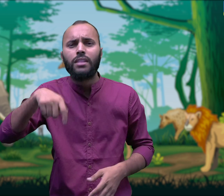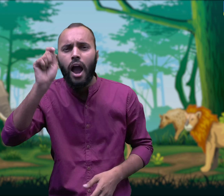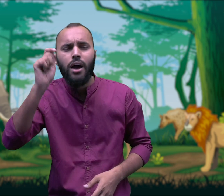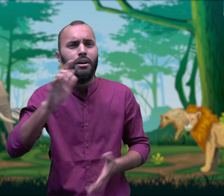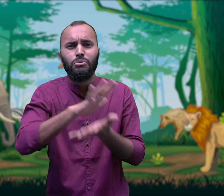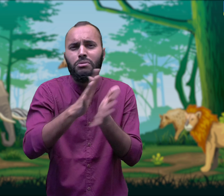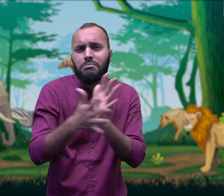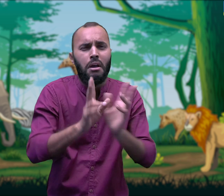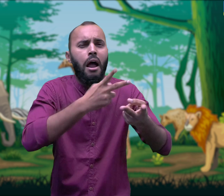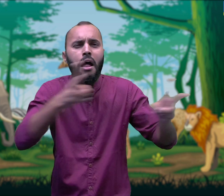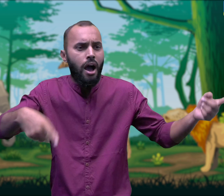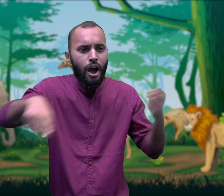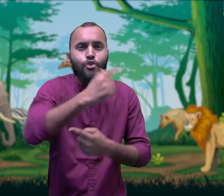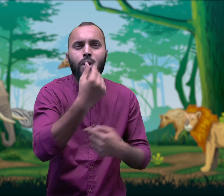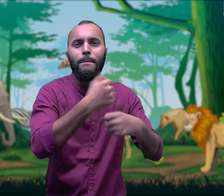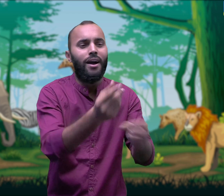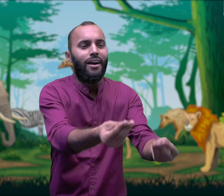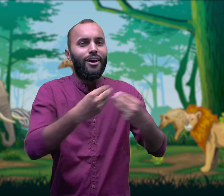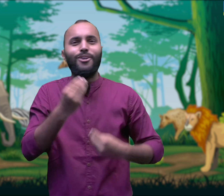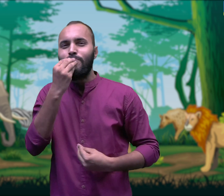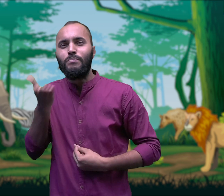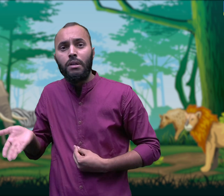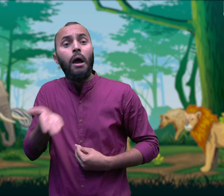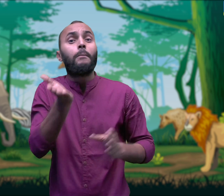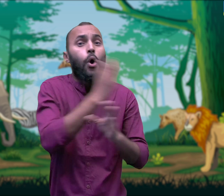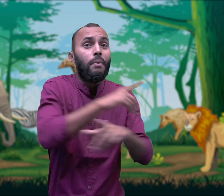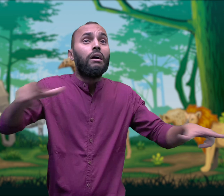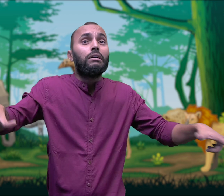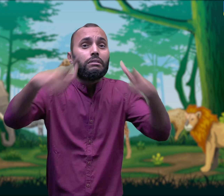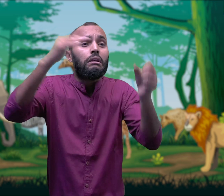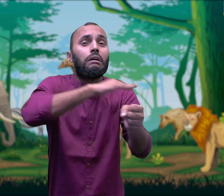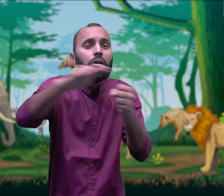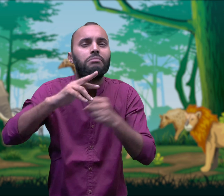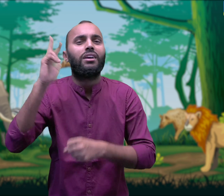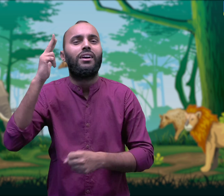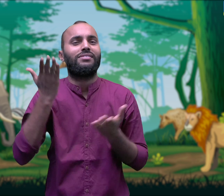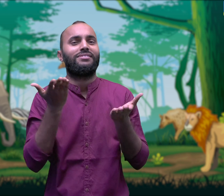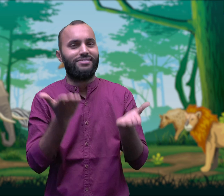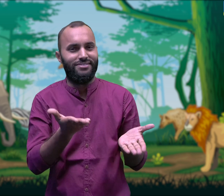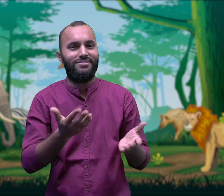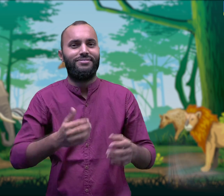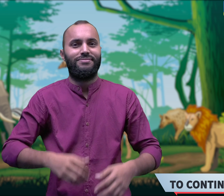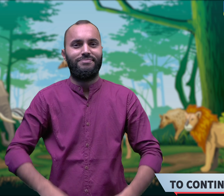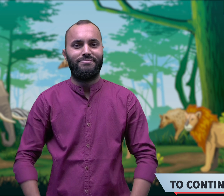lentils, wheat etc. that we all used to eat. So agriculture is one of the causes of deforestation.